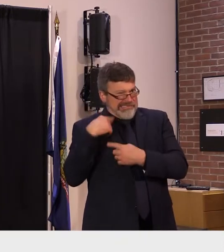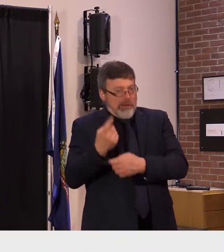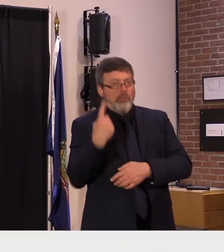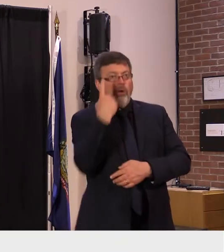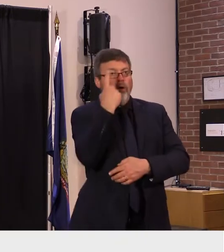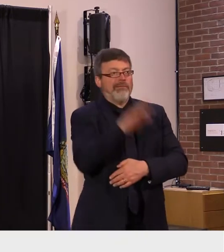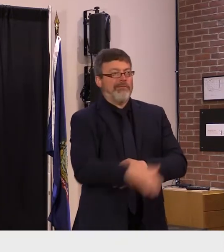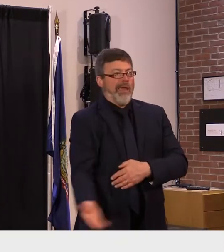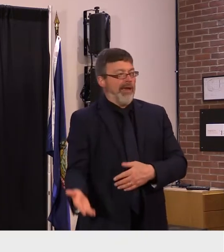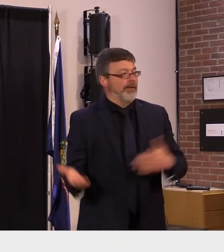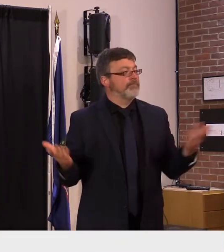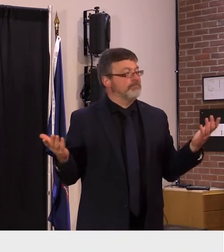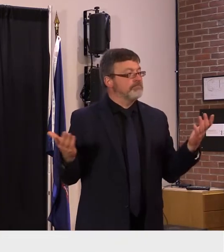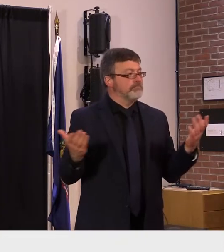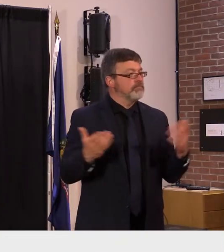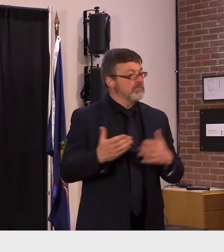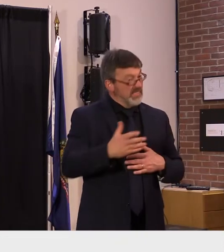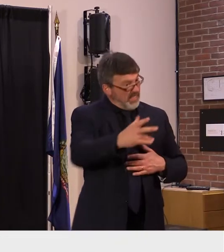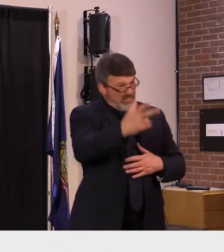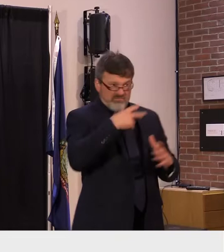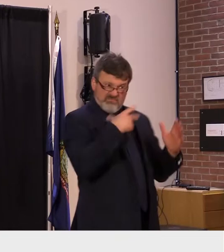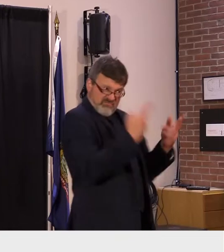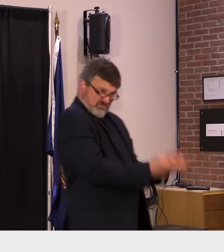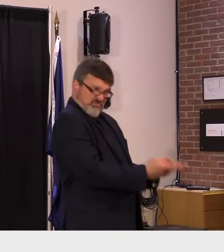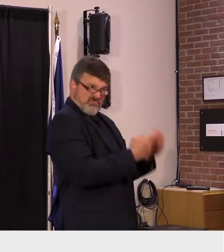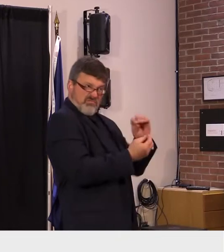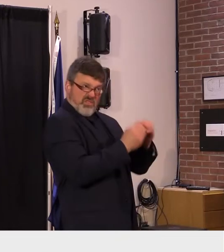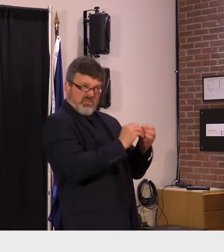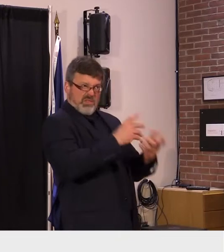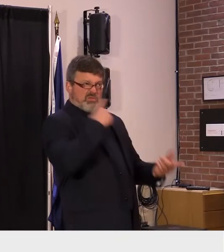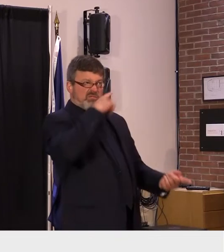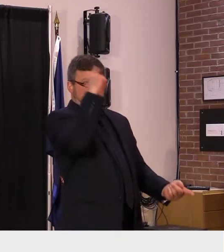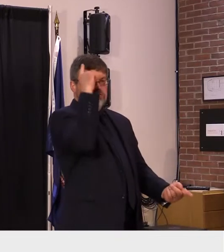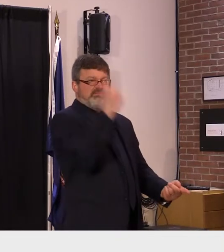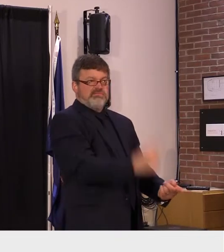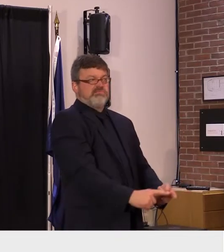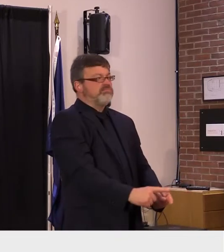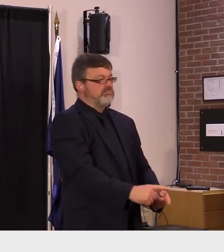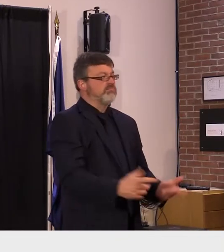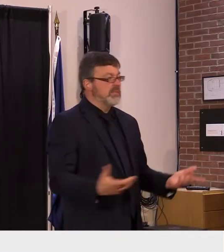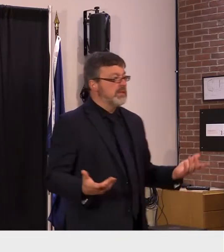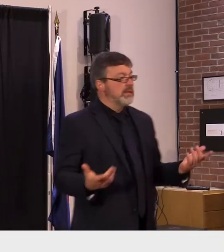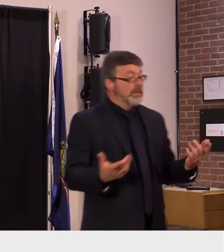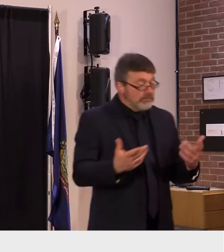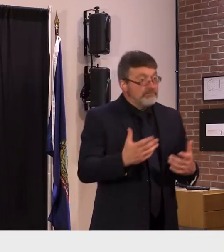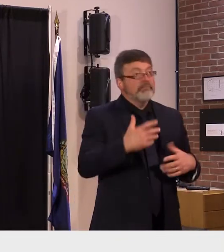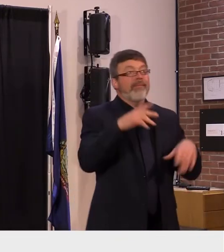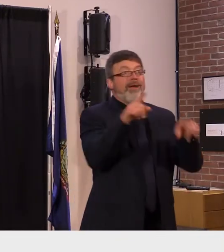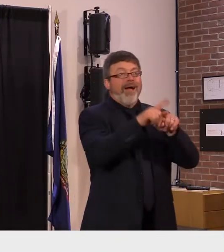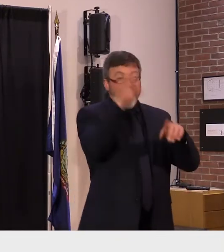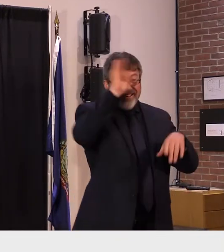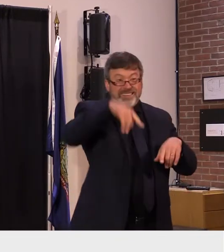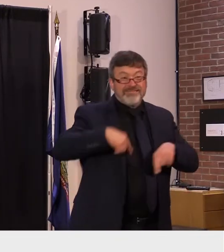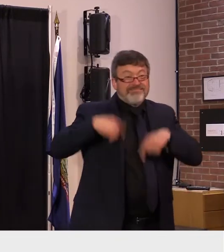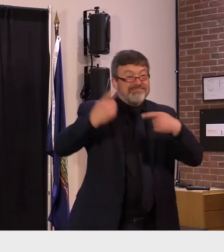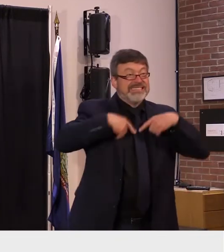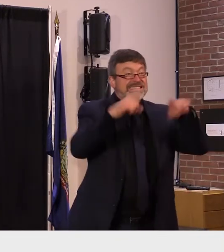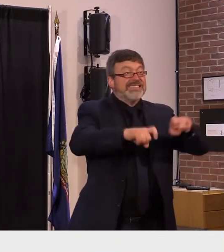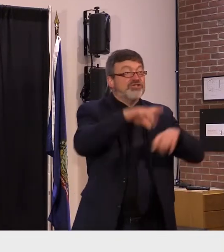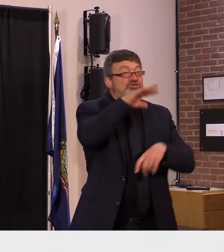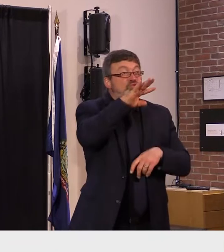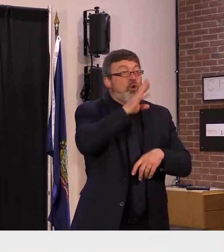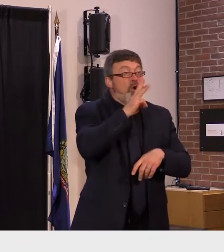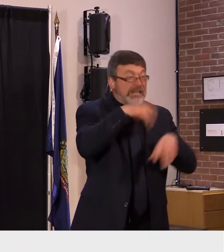as our levels based on the wastewater surveillance data we are receiving we know that covet